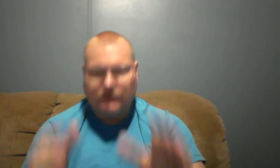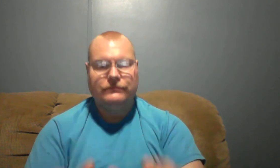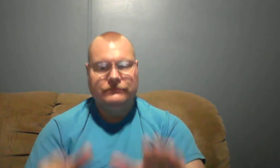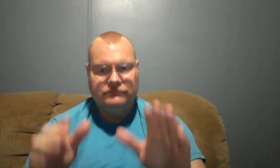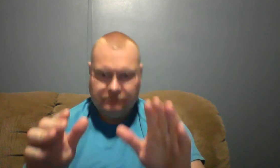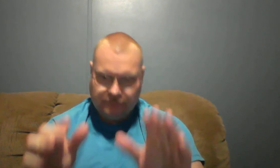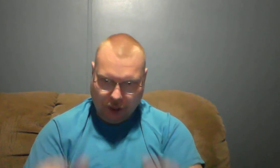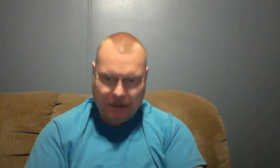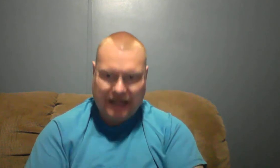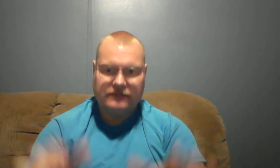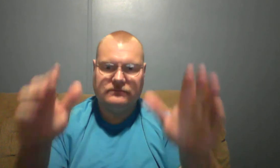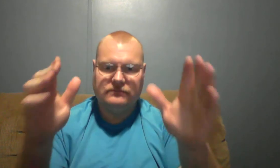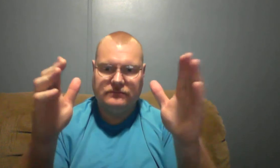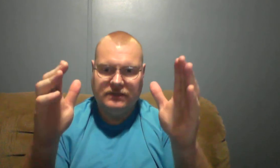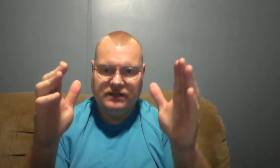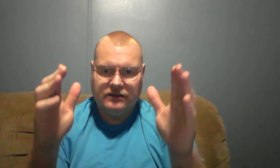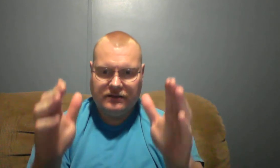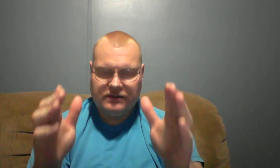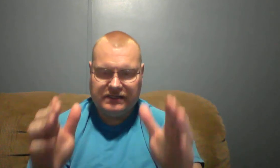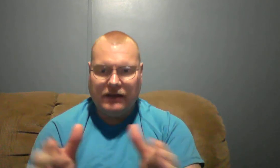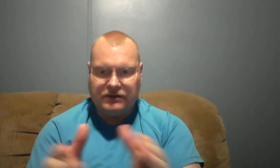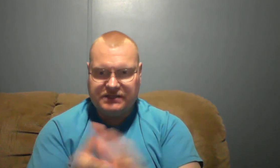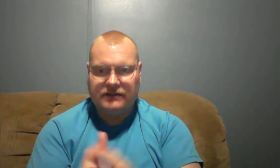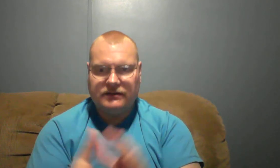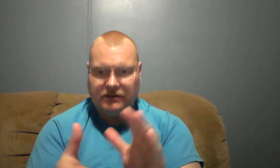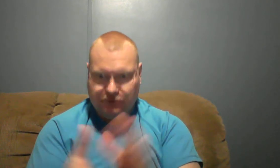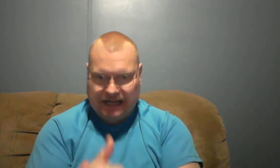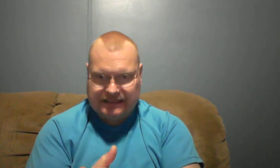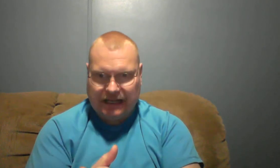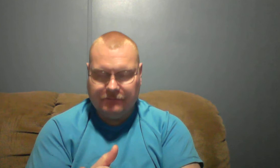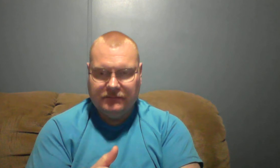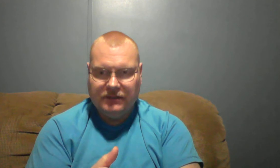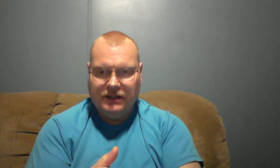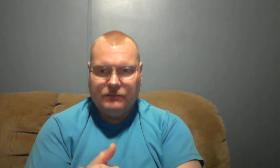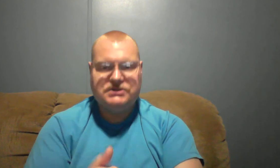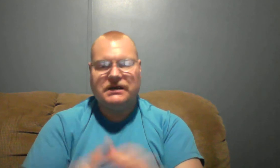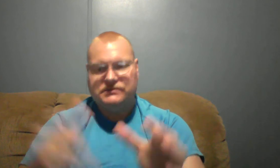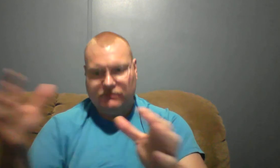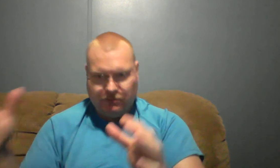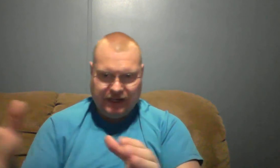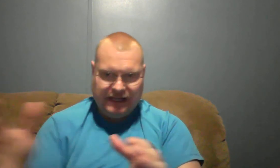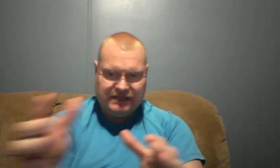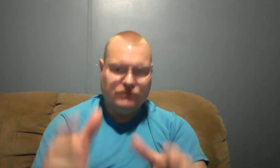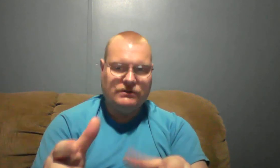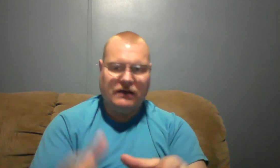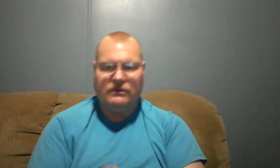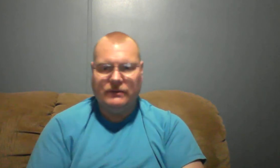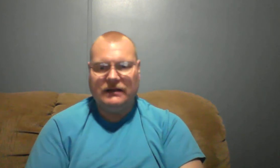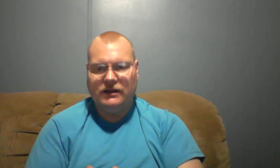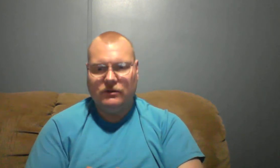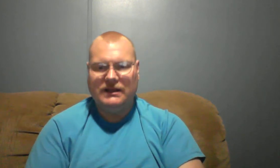hold back now it's not the right time but you also want to bring in two talking about you know because